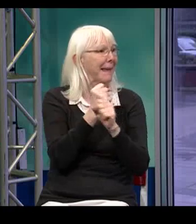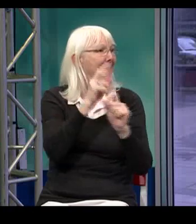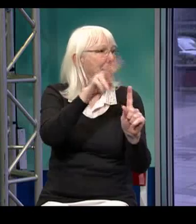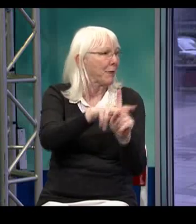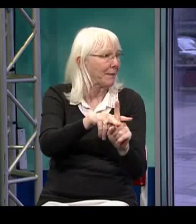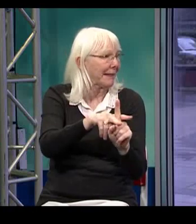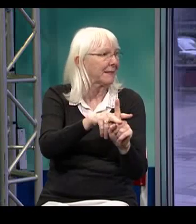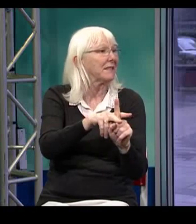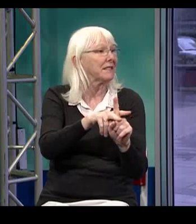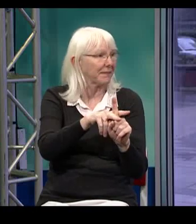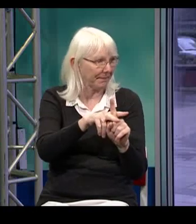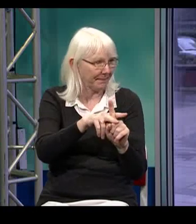you can make an appointment.